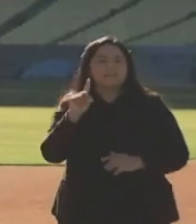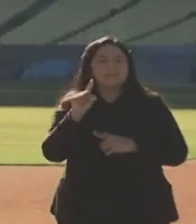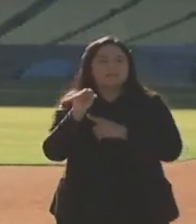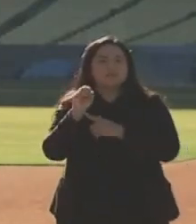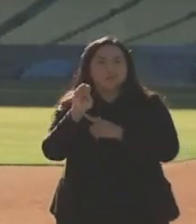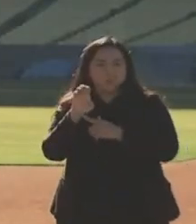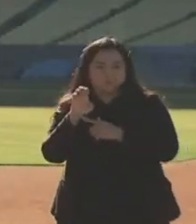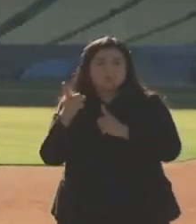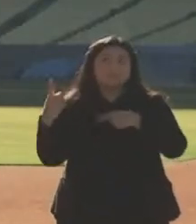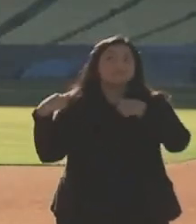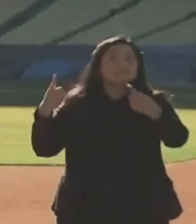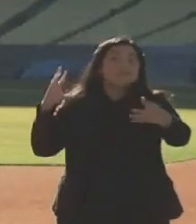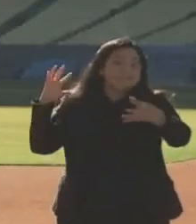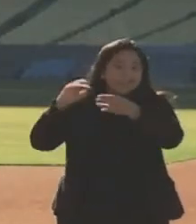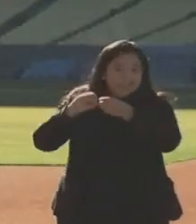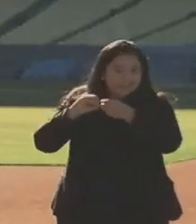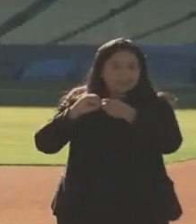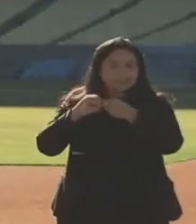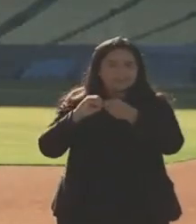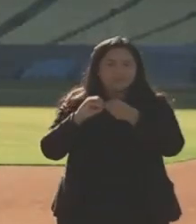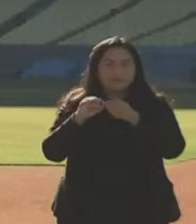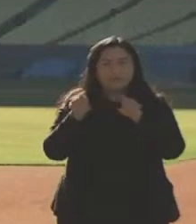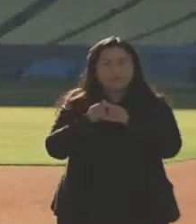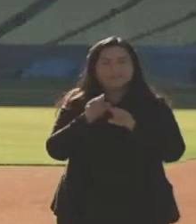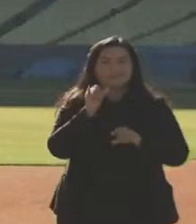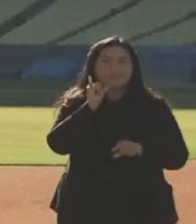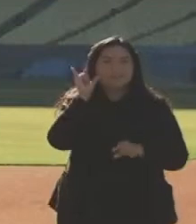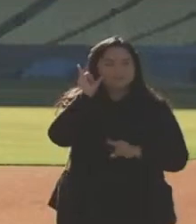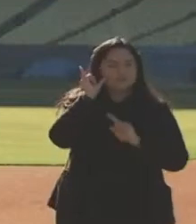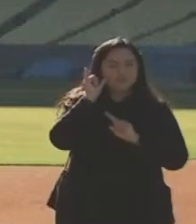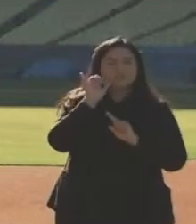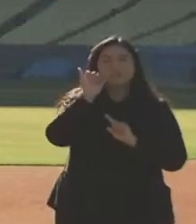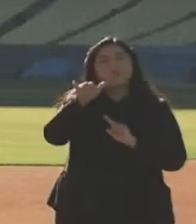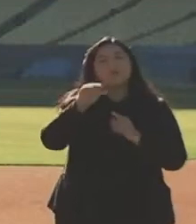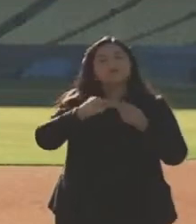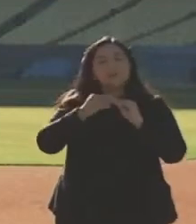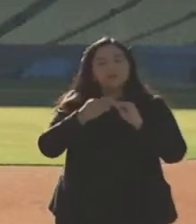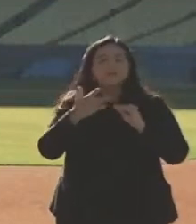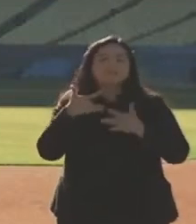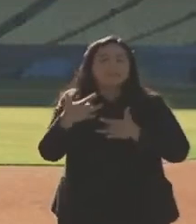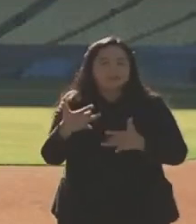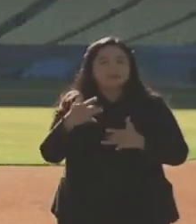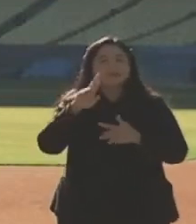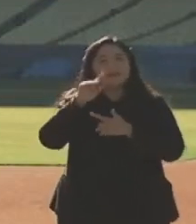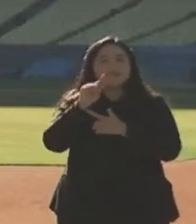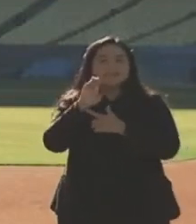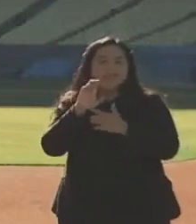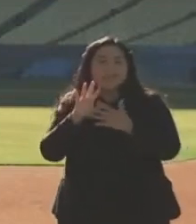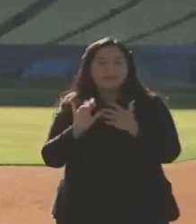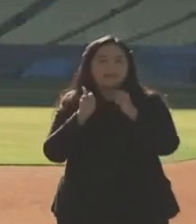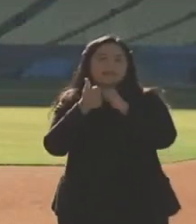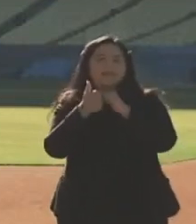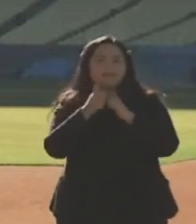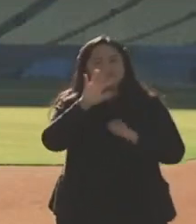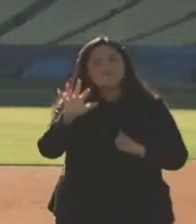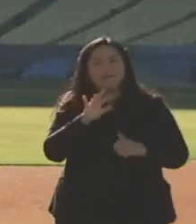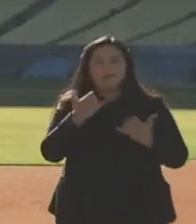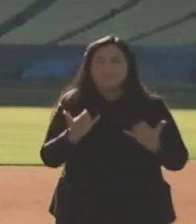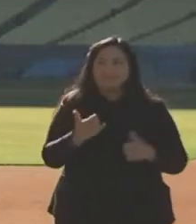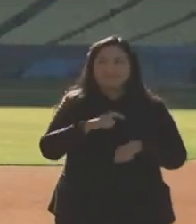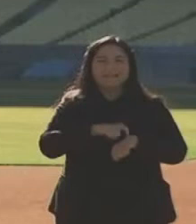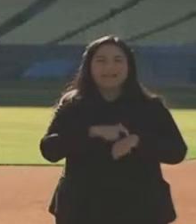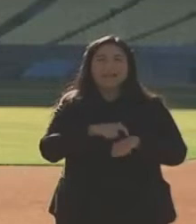at least as of yesterday. Those numbers get updated. In fact, usually around this time, I get some additional